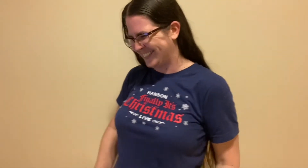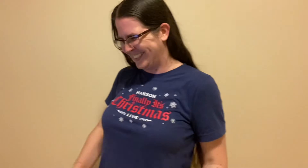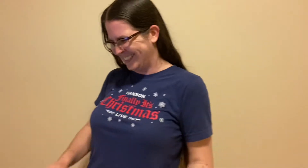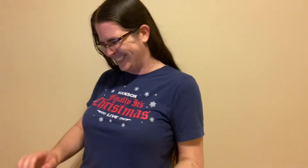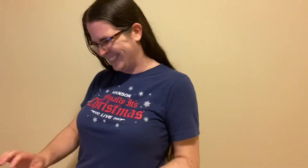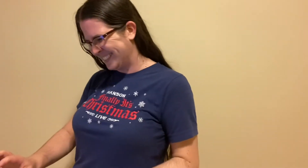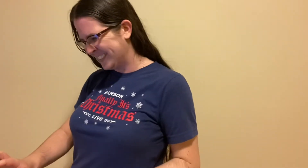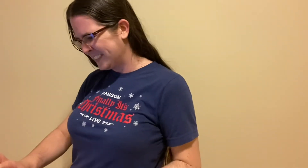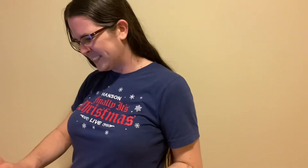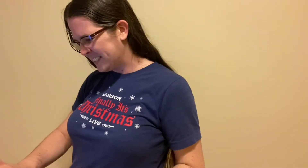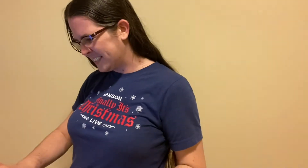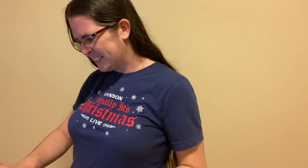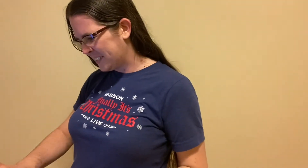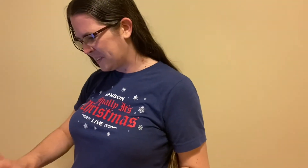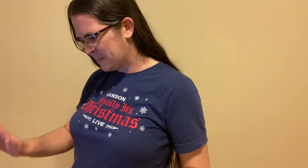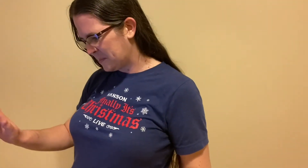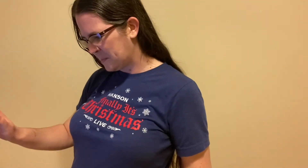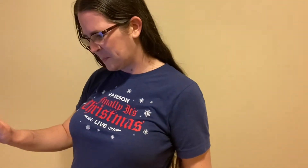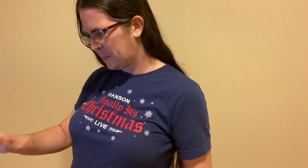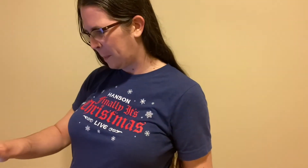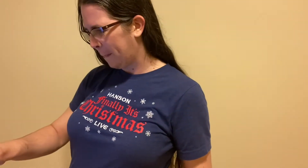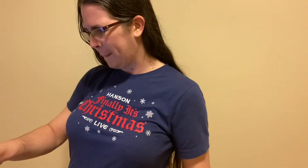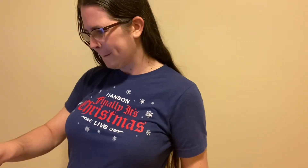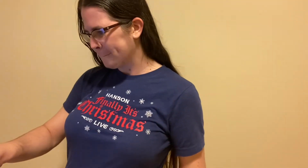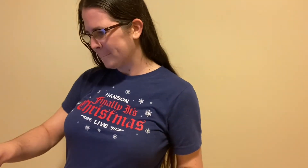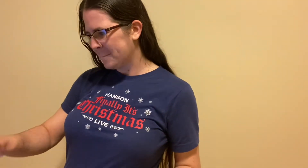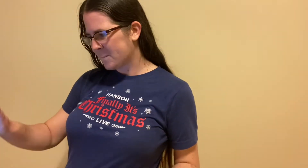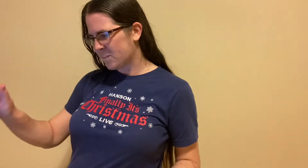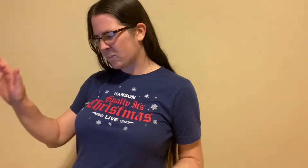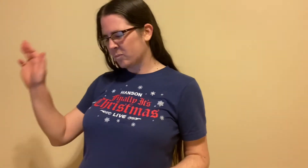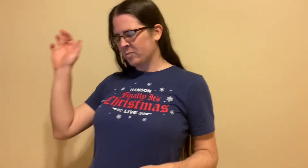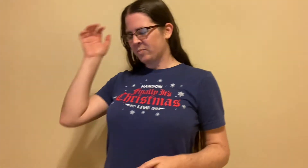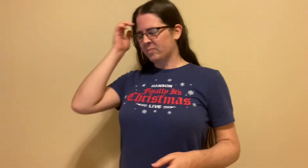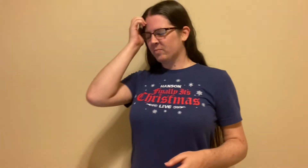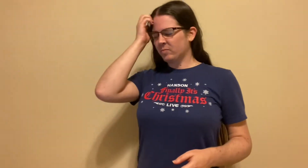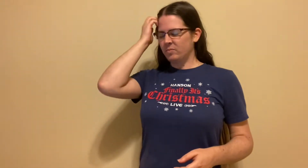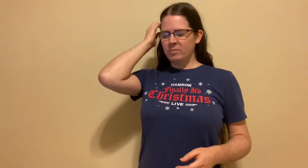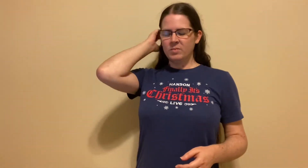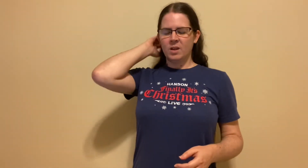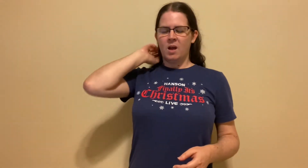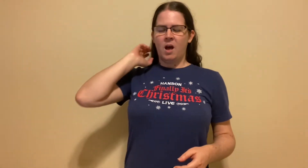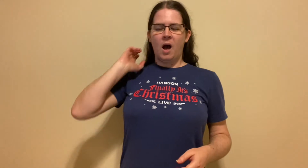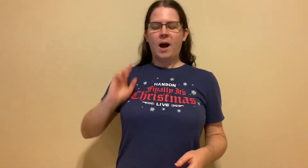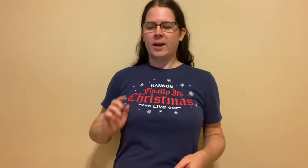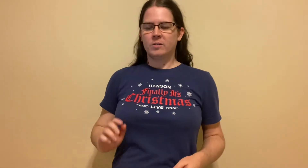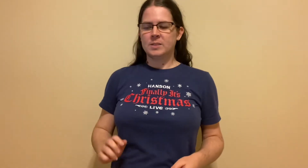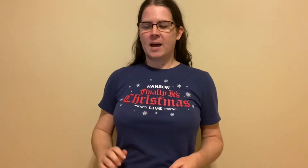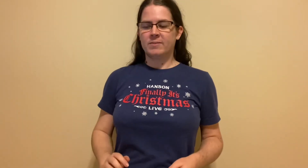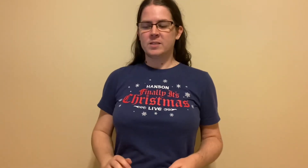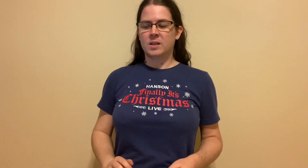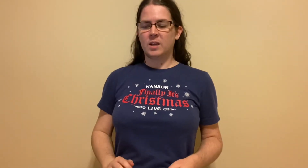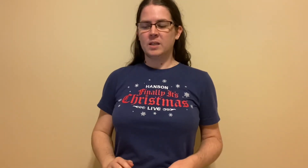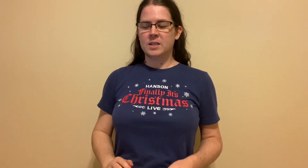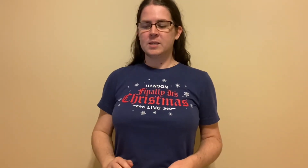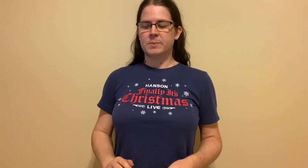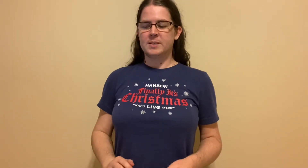I don't have a sunny disposition